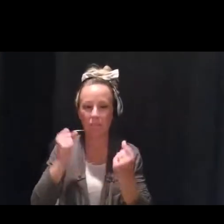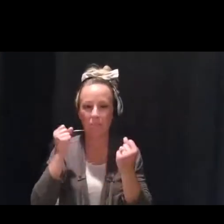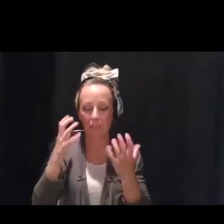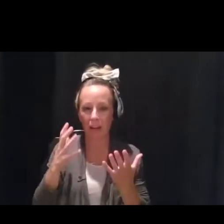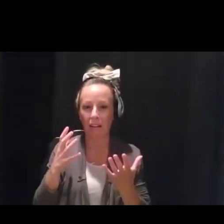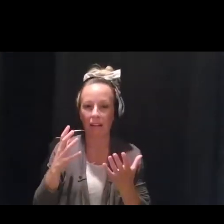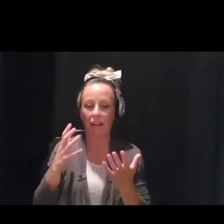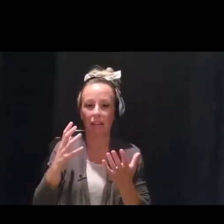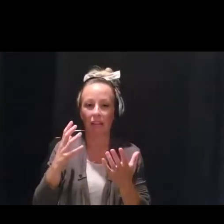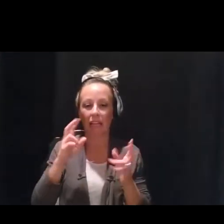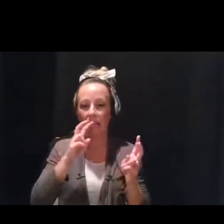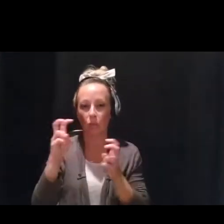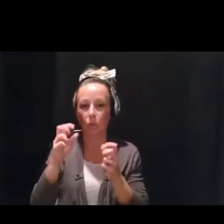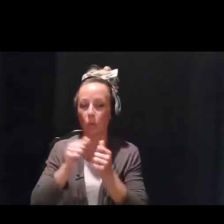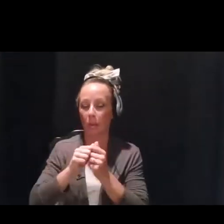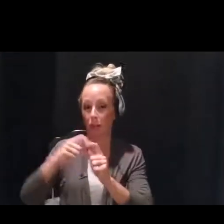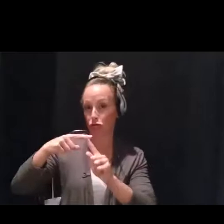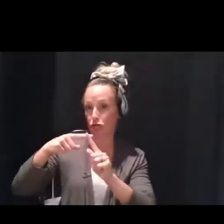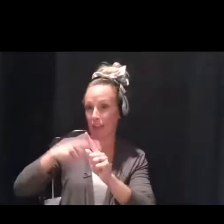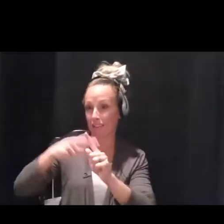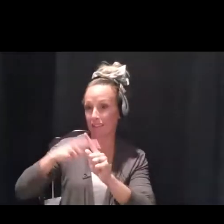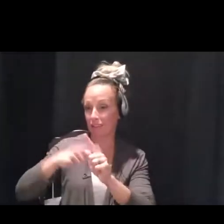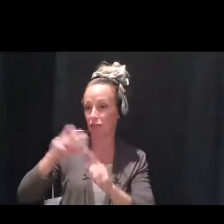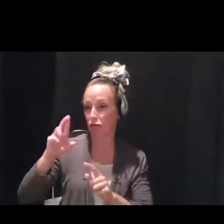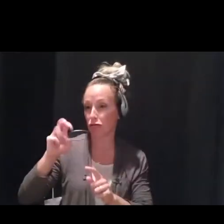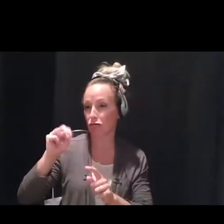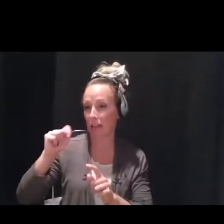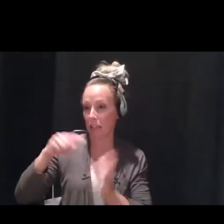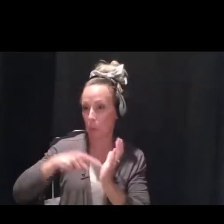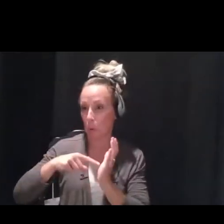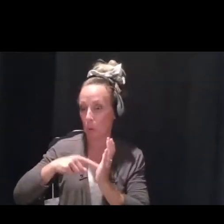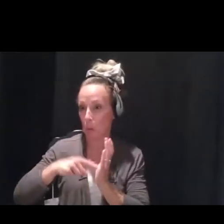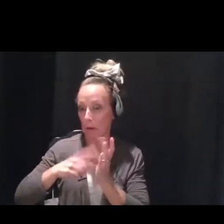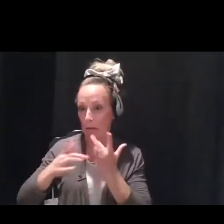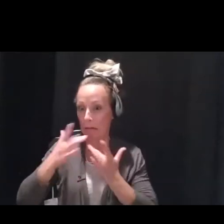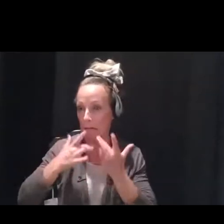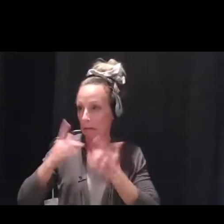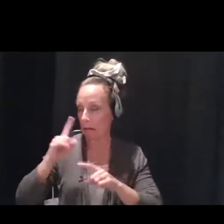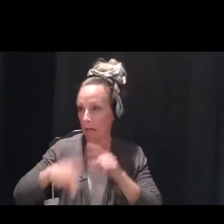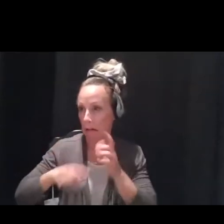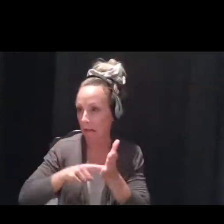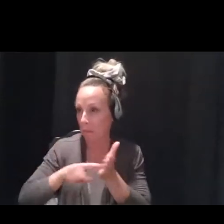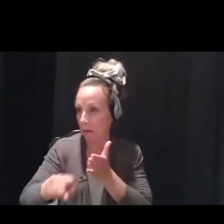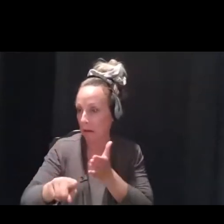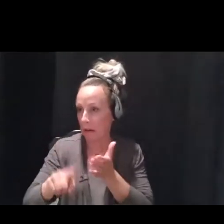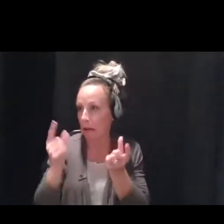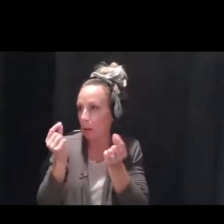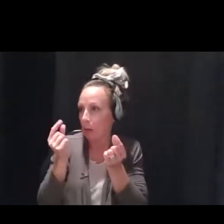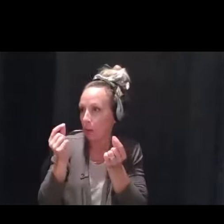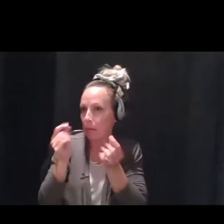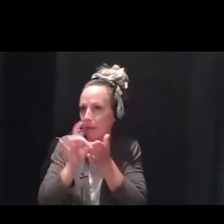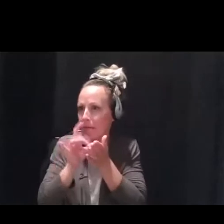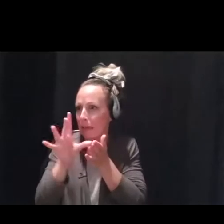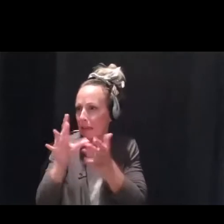seen less stress around that, although we have, with this mounting pressure from